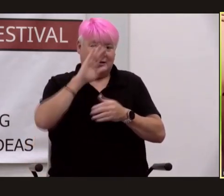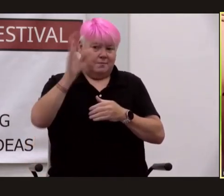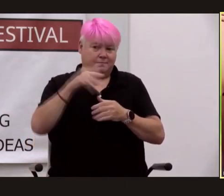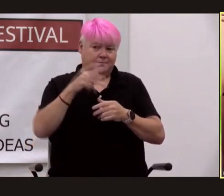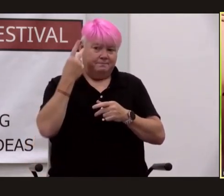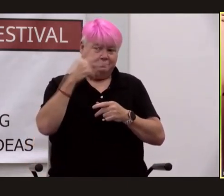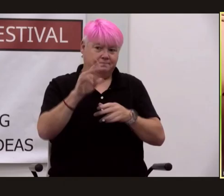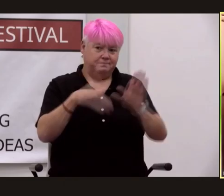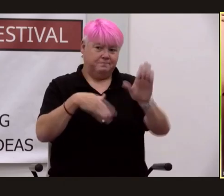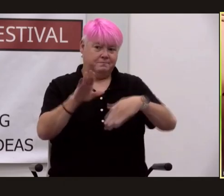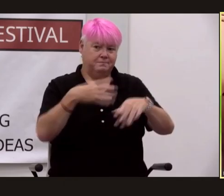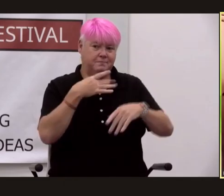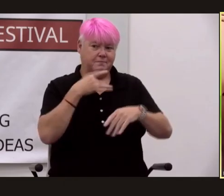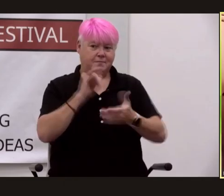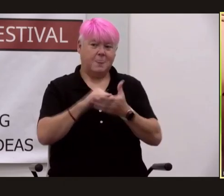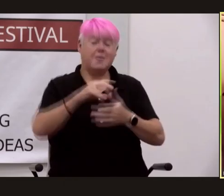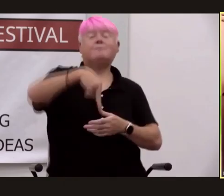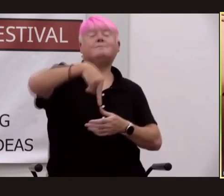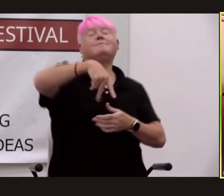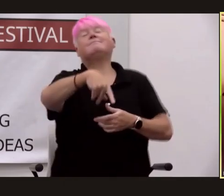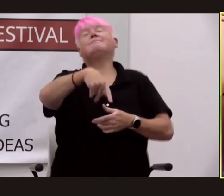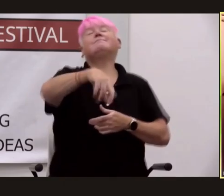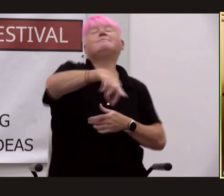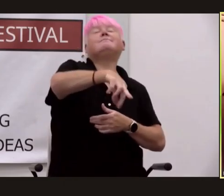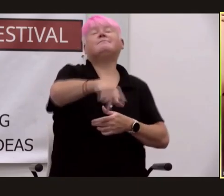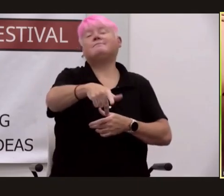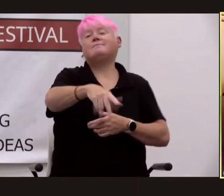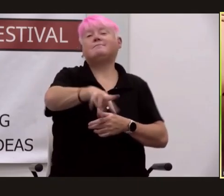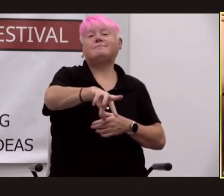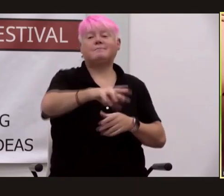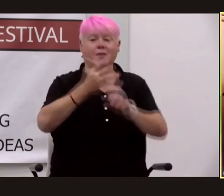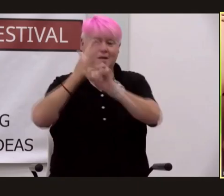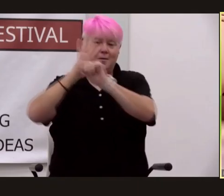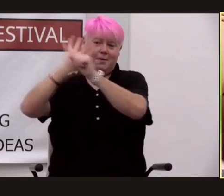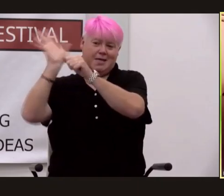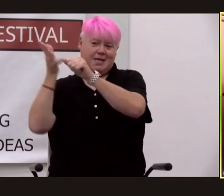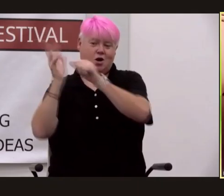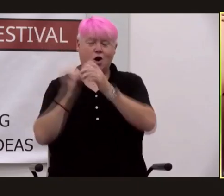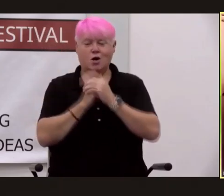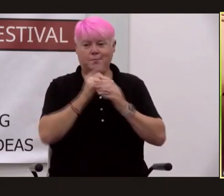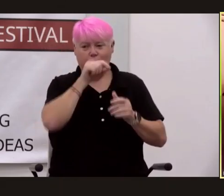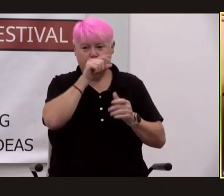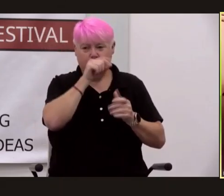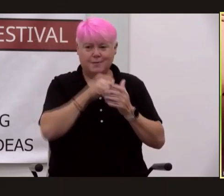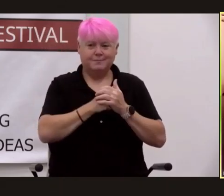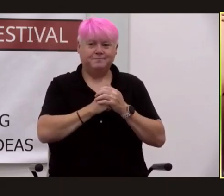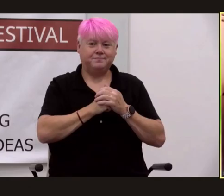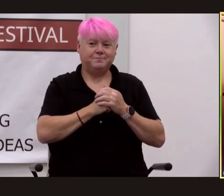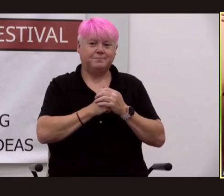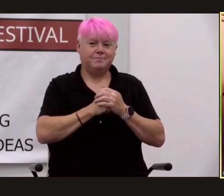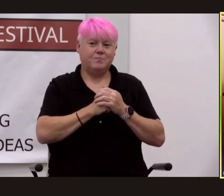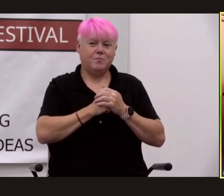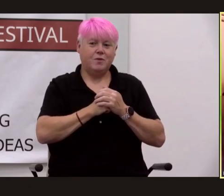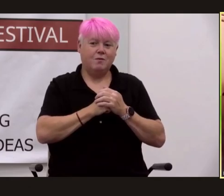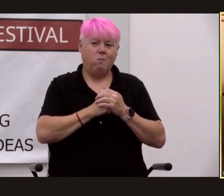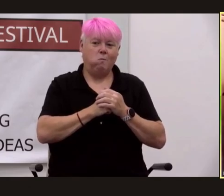strutted like a peacock across the stage at the auditorium at the los alamos laboratory